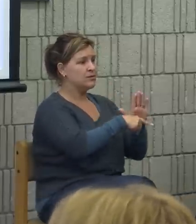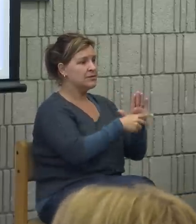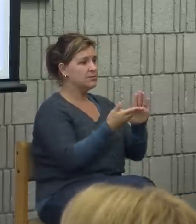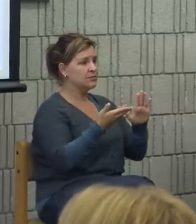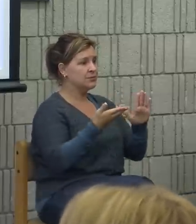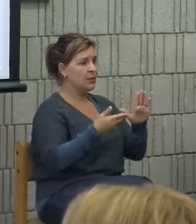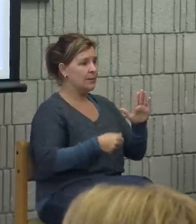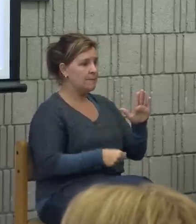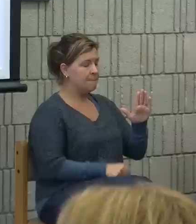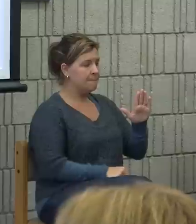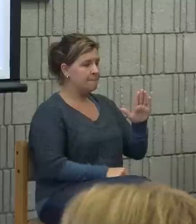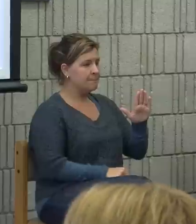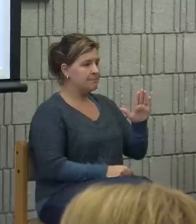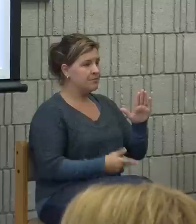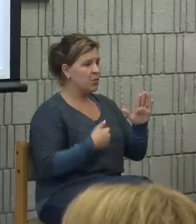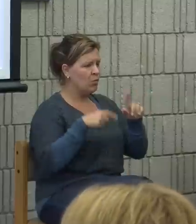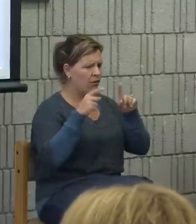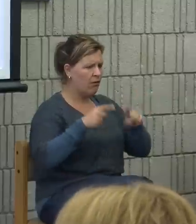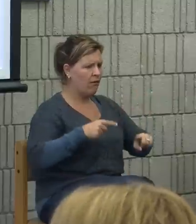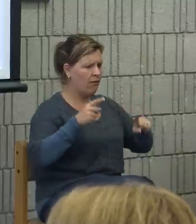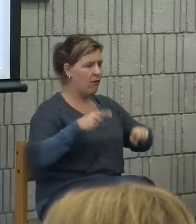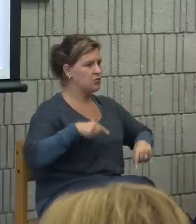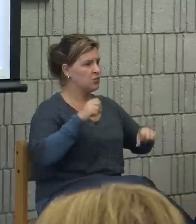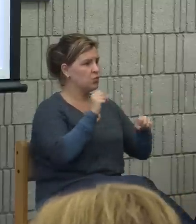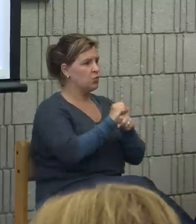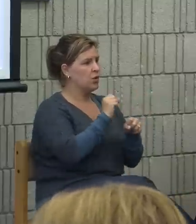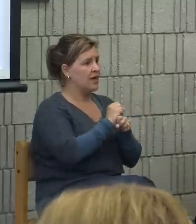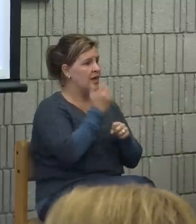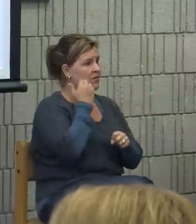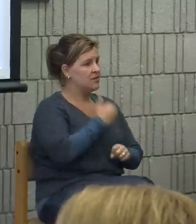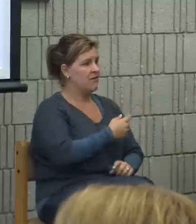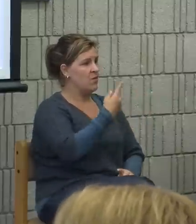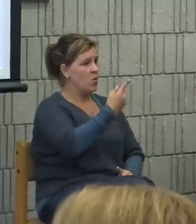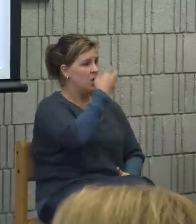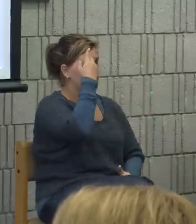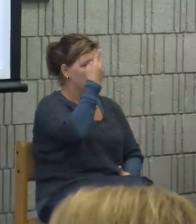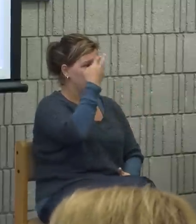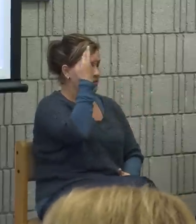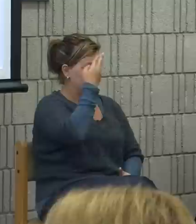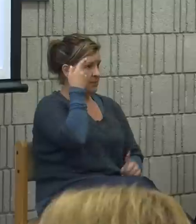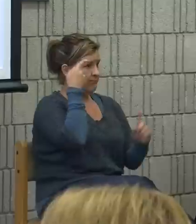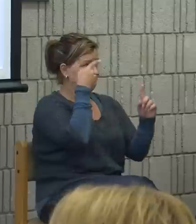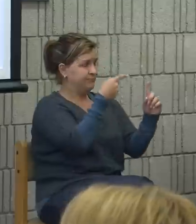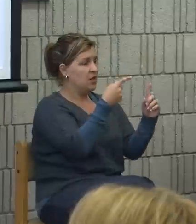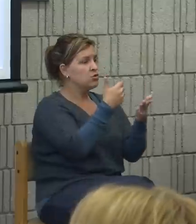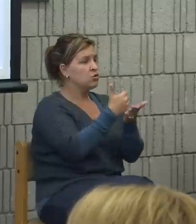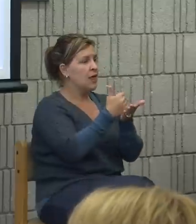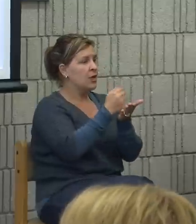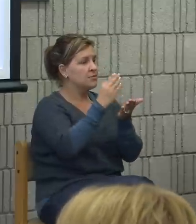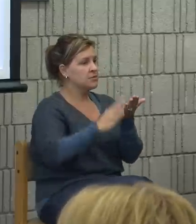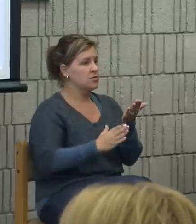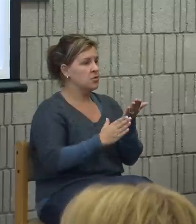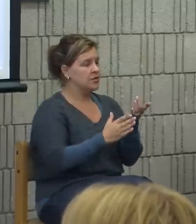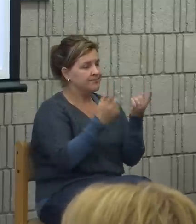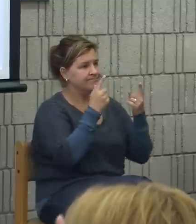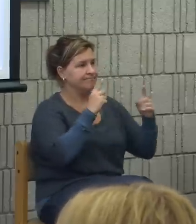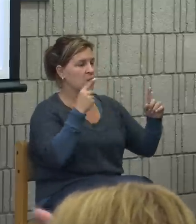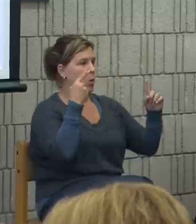that we come to work every day for one purpose. And that purpose is to help students achieve their goals. That's the